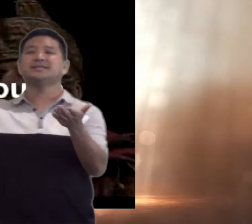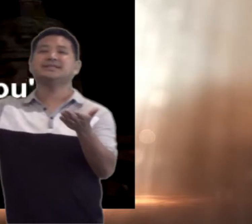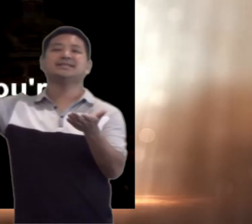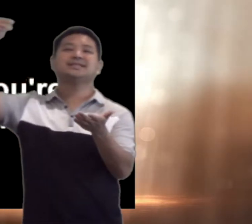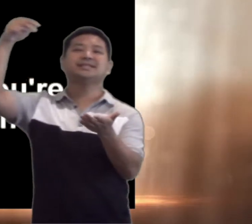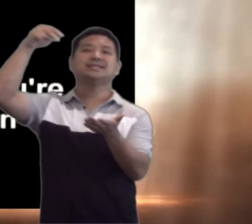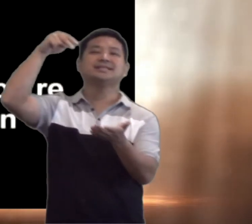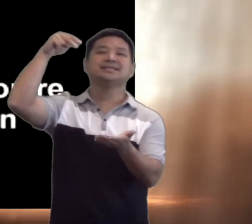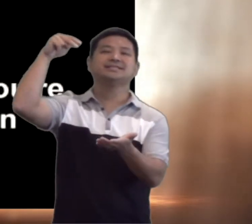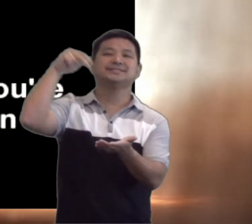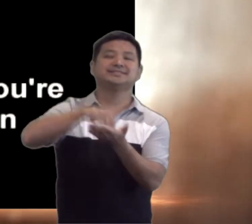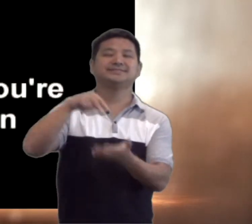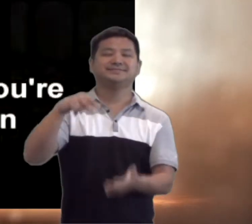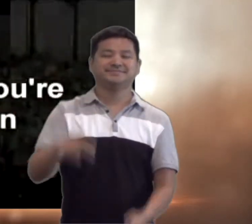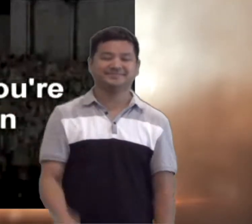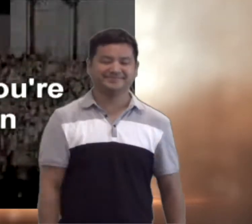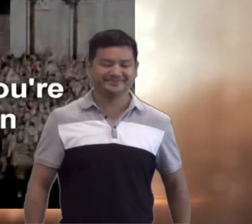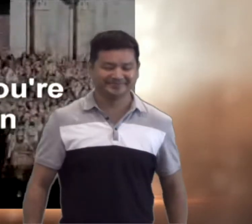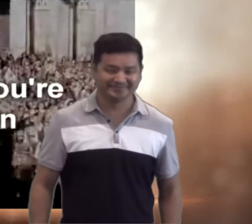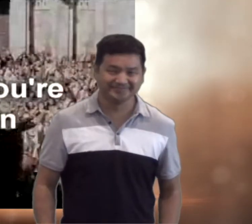risen.